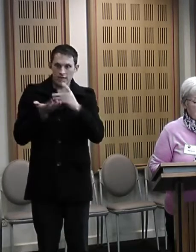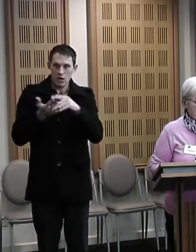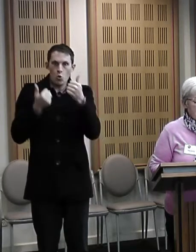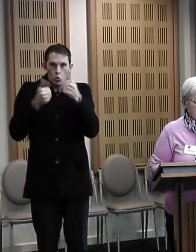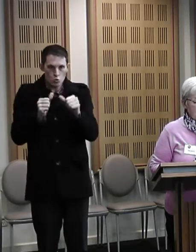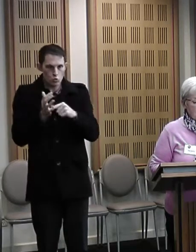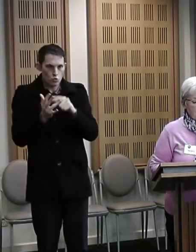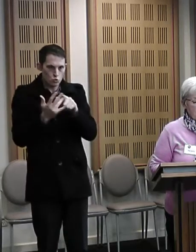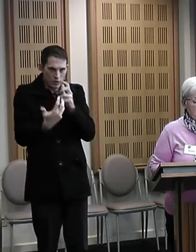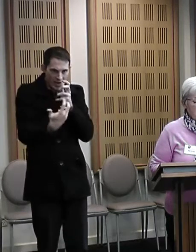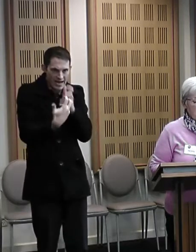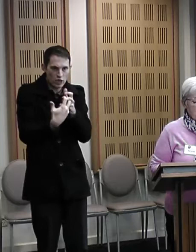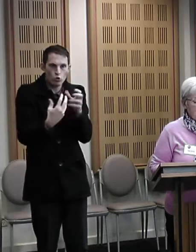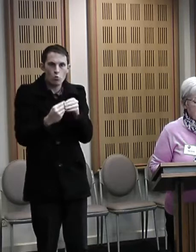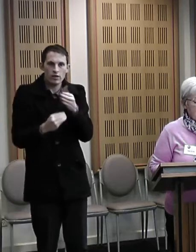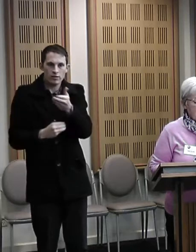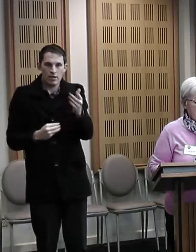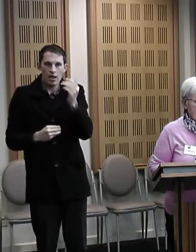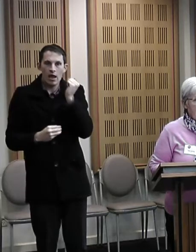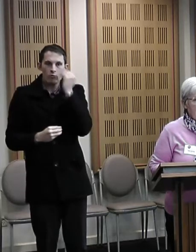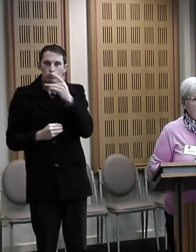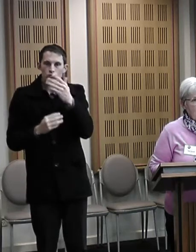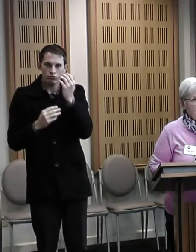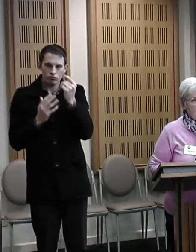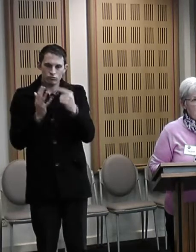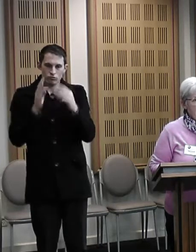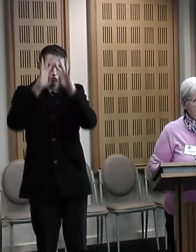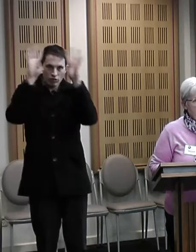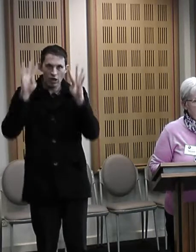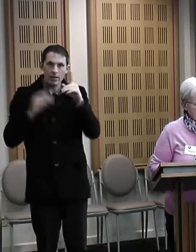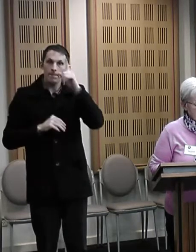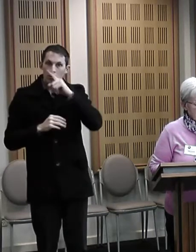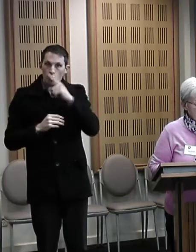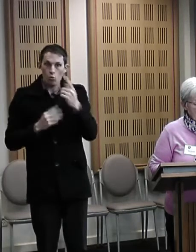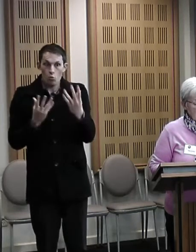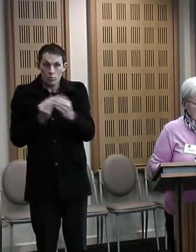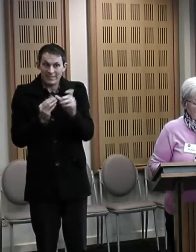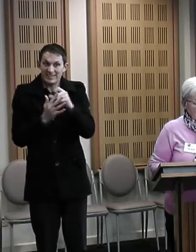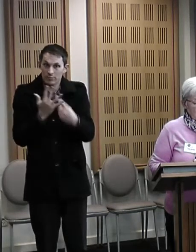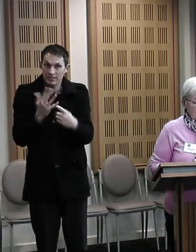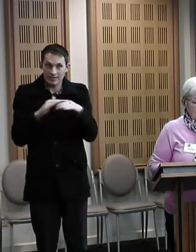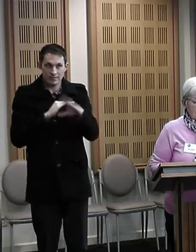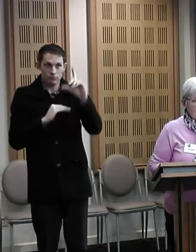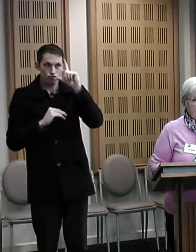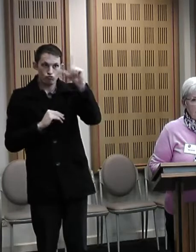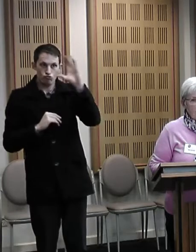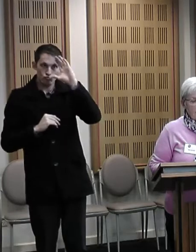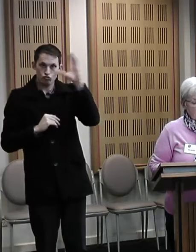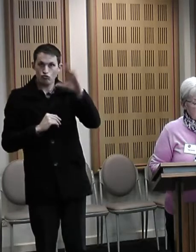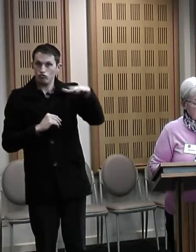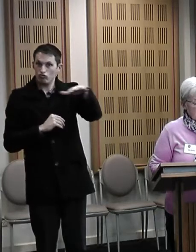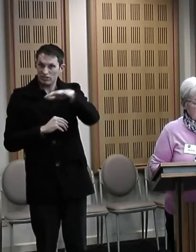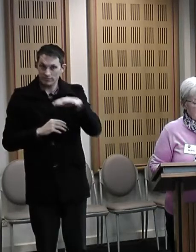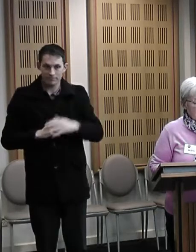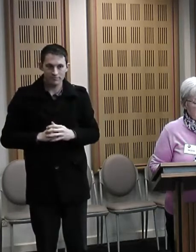and Torres Strait Islander people with disability in our respective regions. We've been asked to detail the